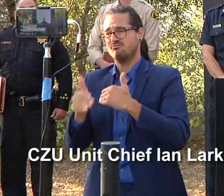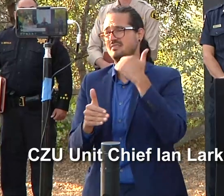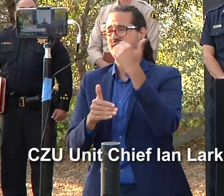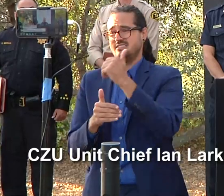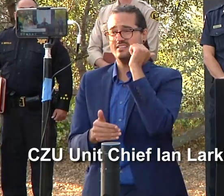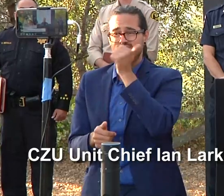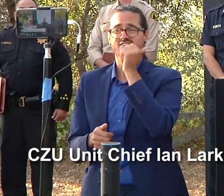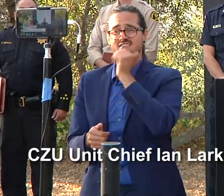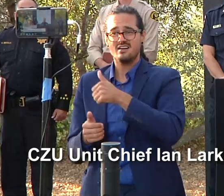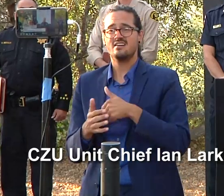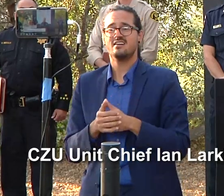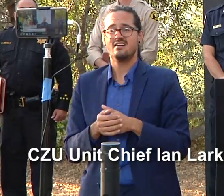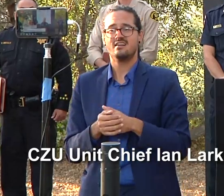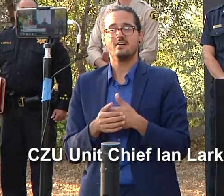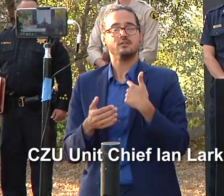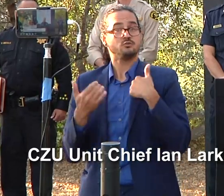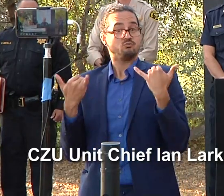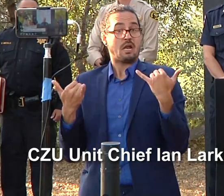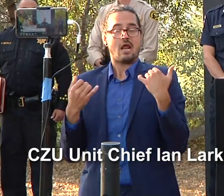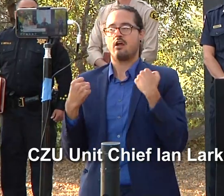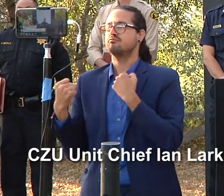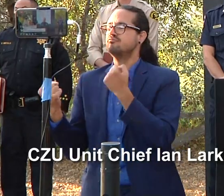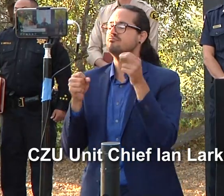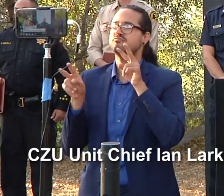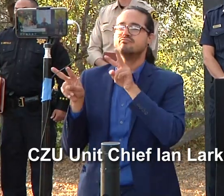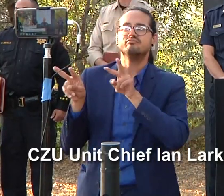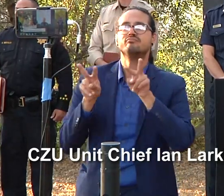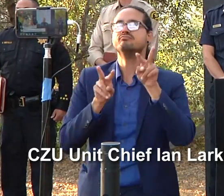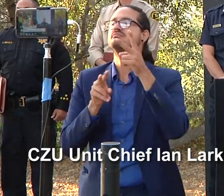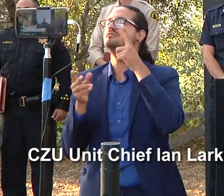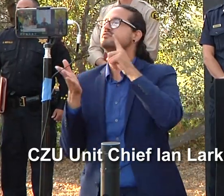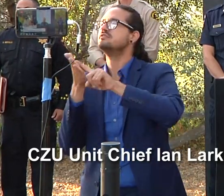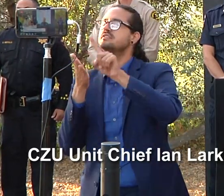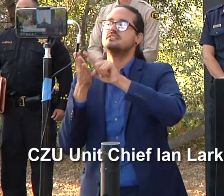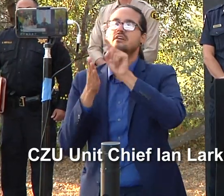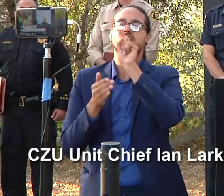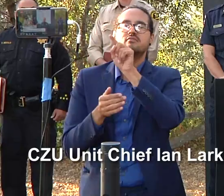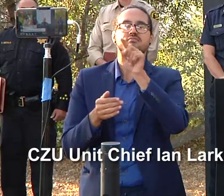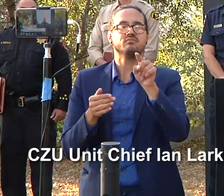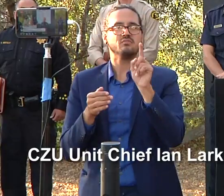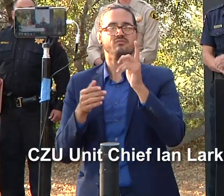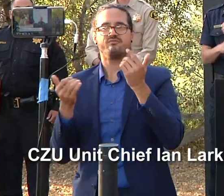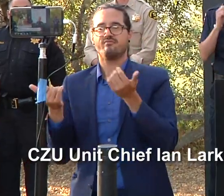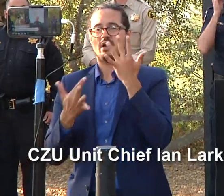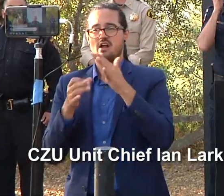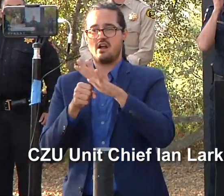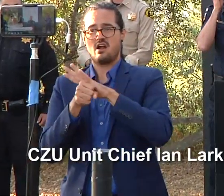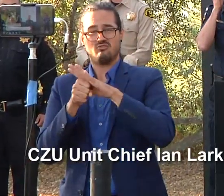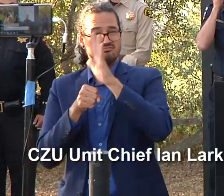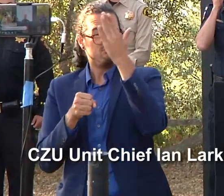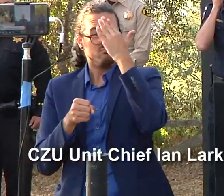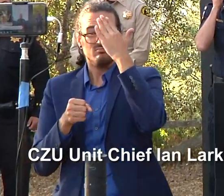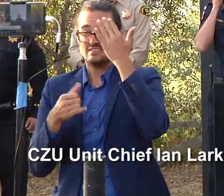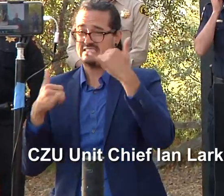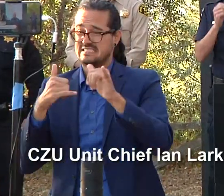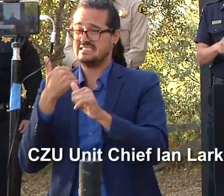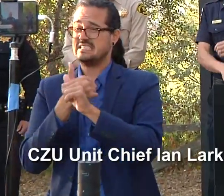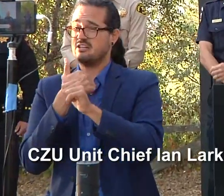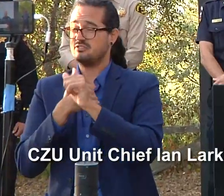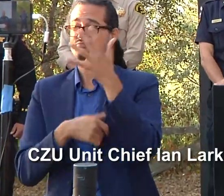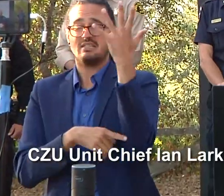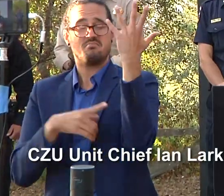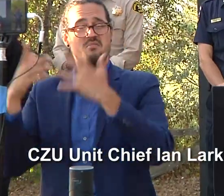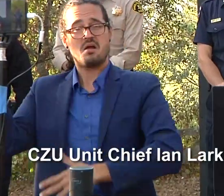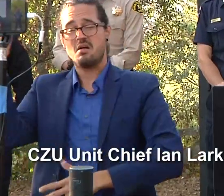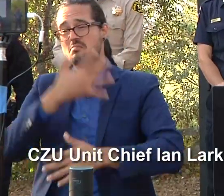around a little bit today and see a little bit more of the burned area and it is a dangerous situation out there we had several trees come down in the area that we were in